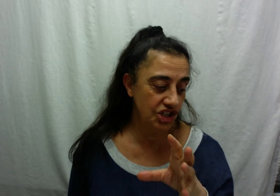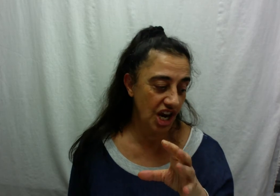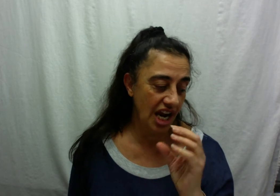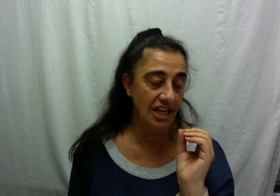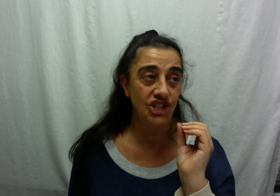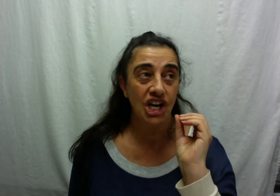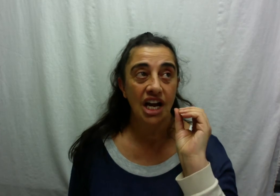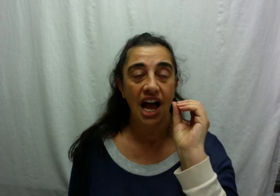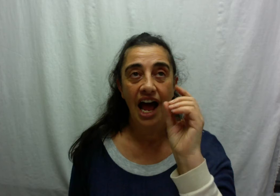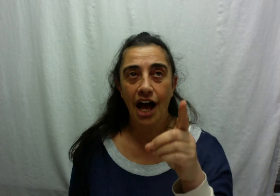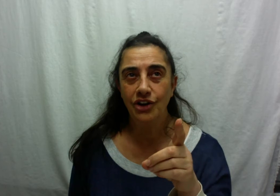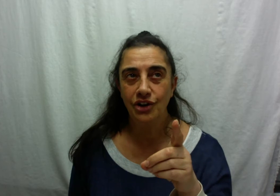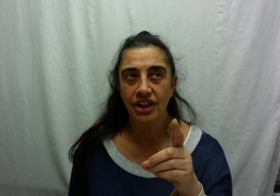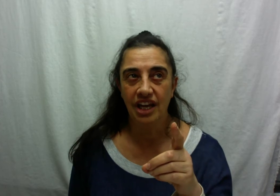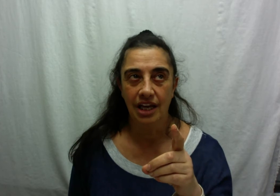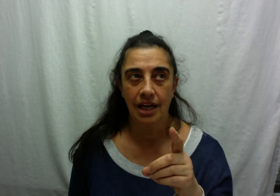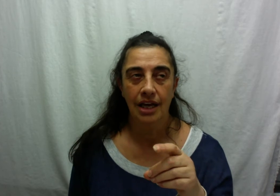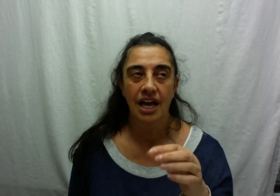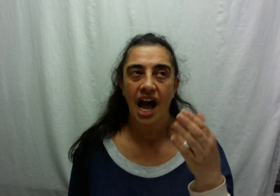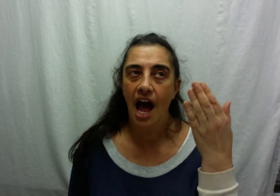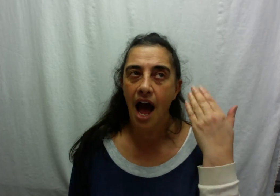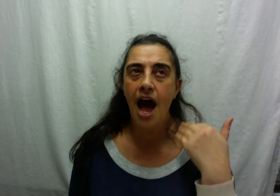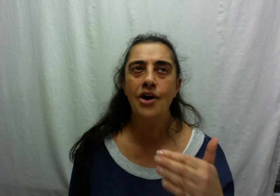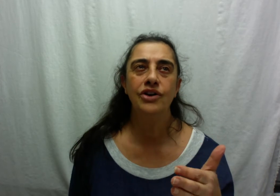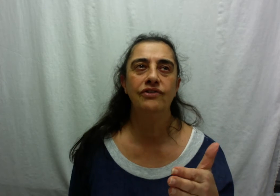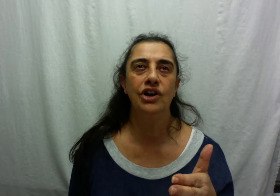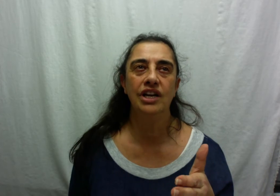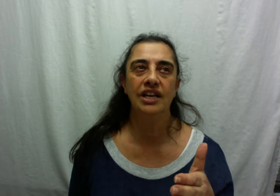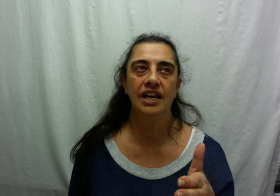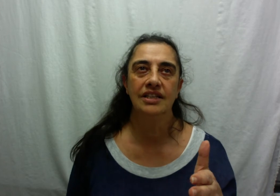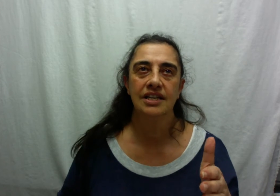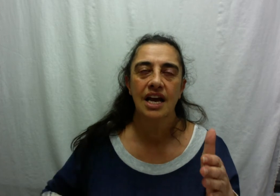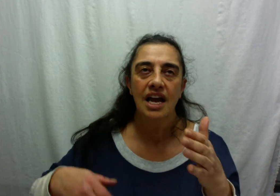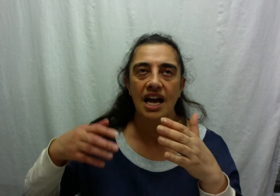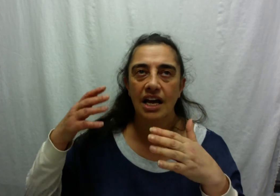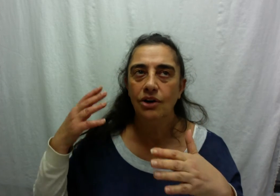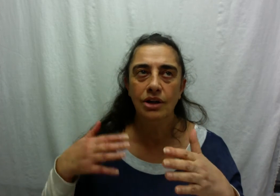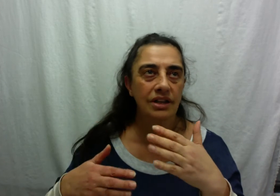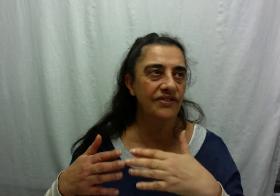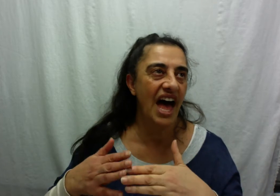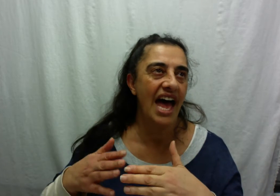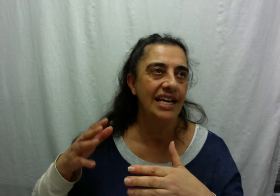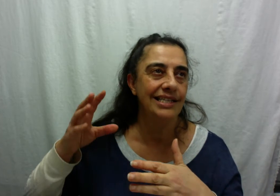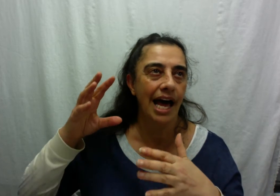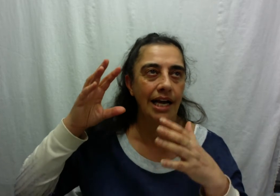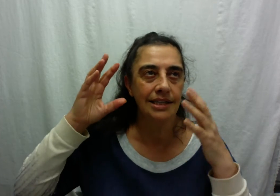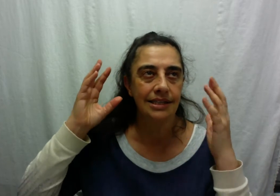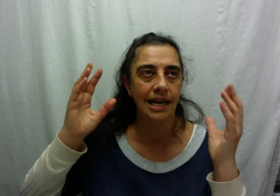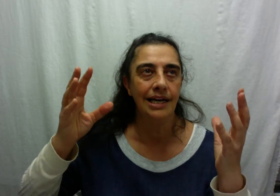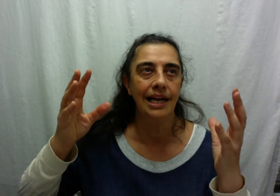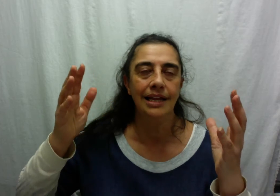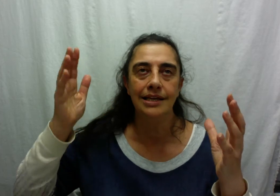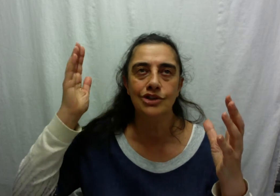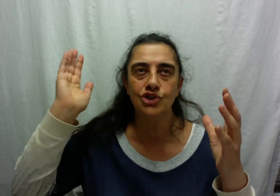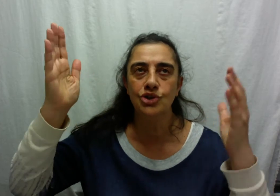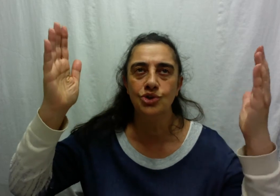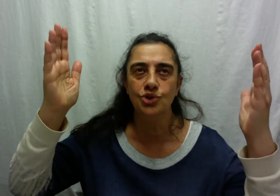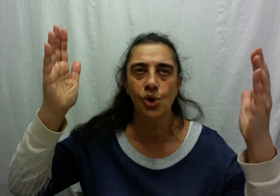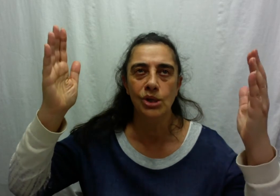change how you think how you've learned things all of that it's like suddenly there's two swords